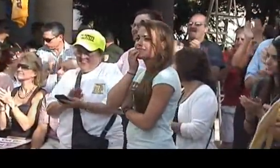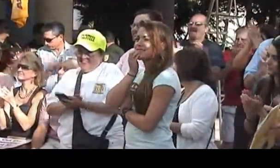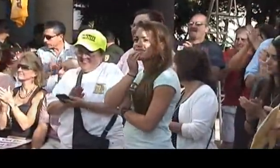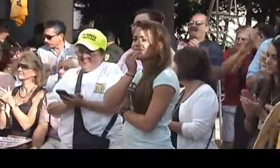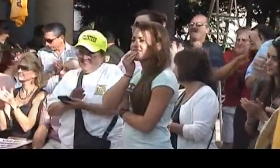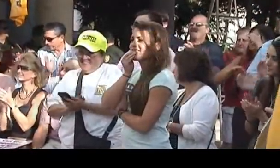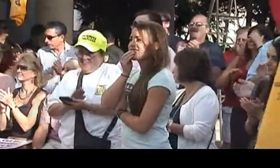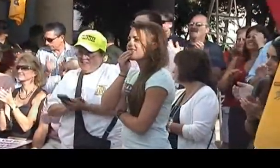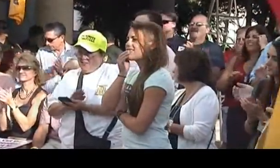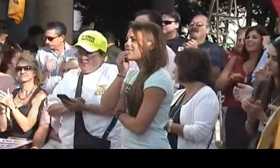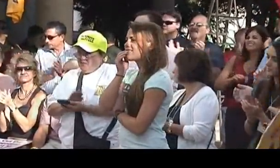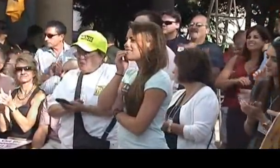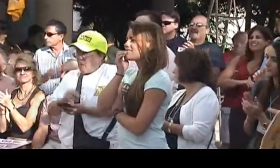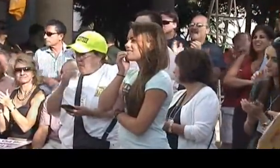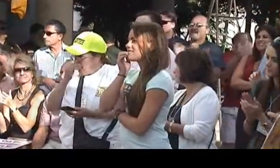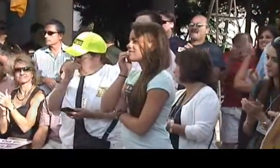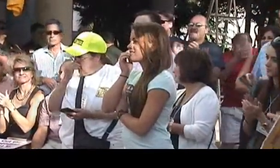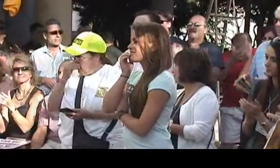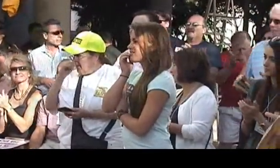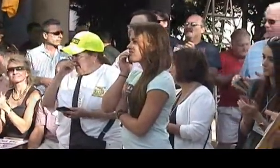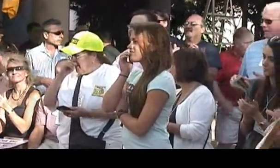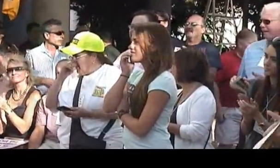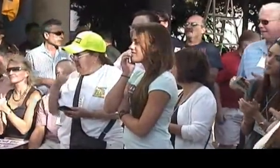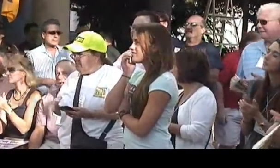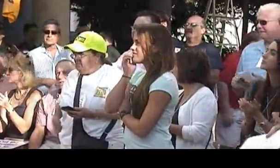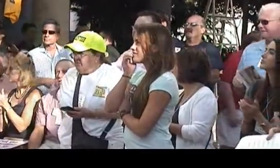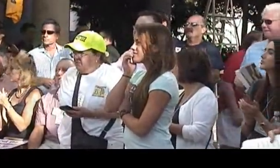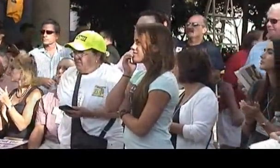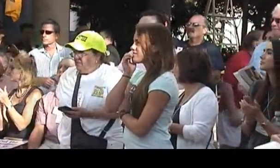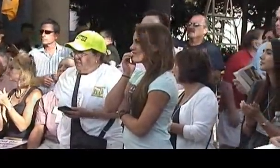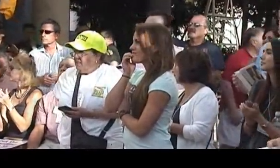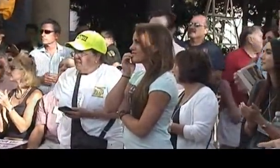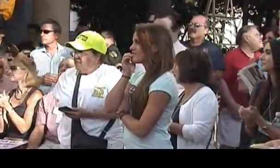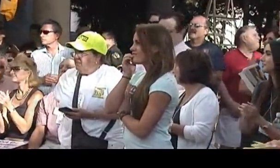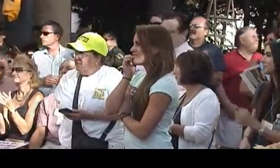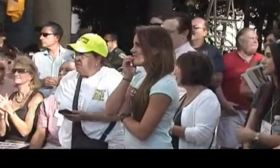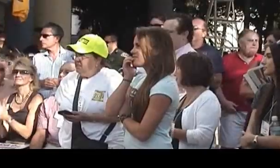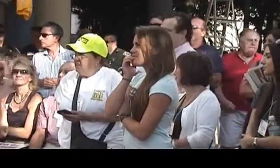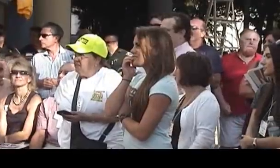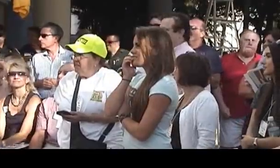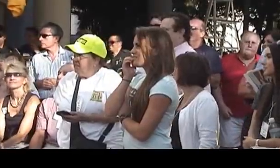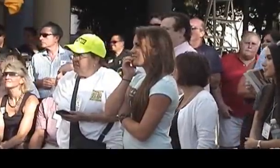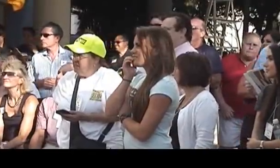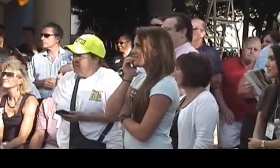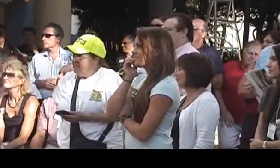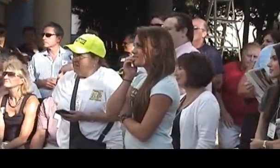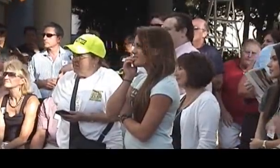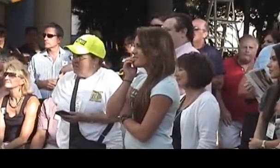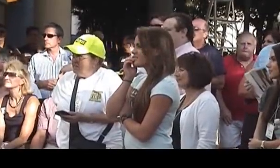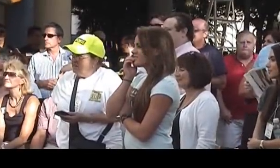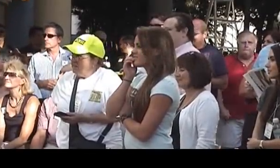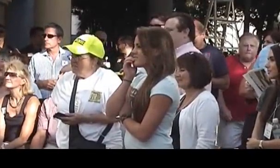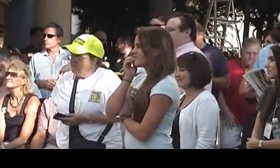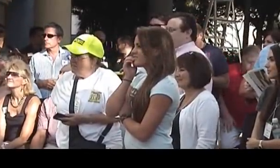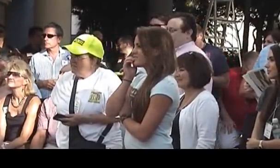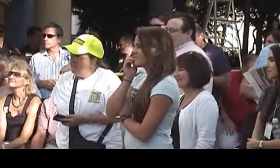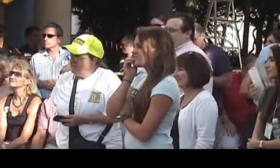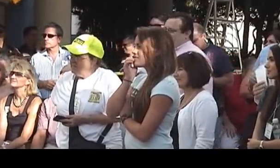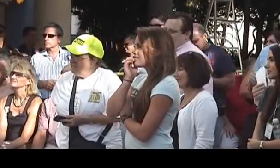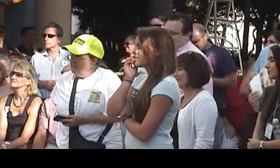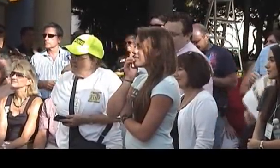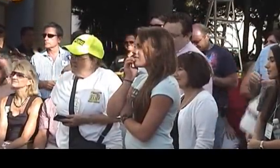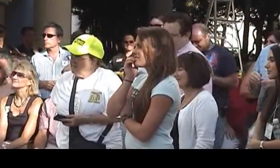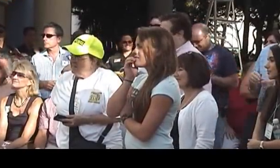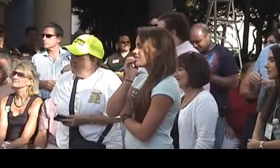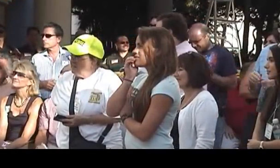Yeah! And since then, ACORN has internally collapsed, and you know what?